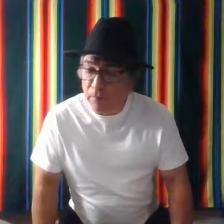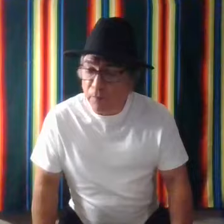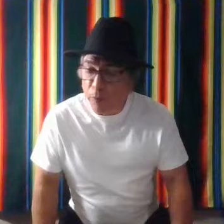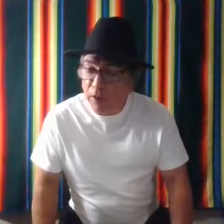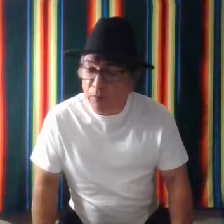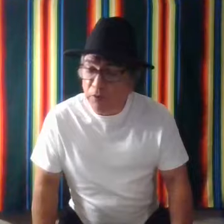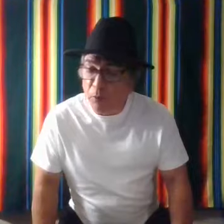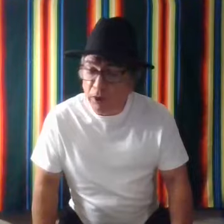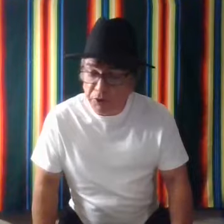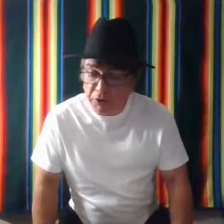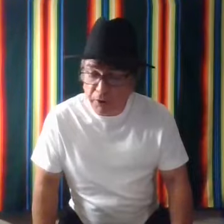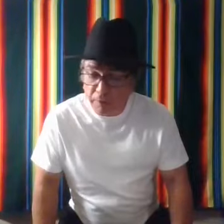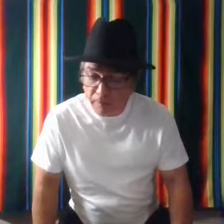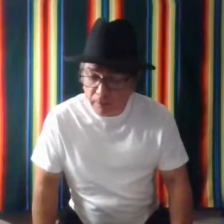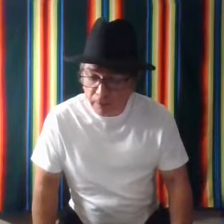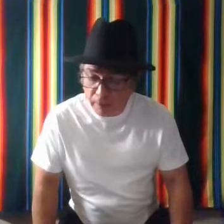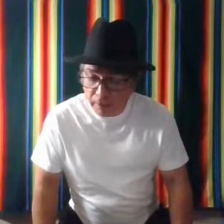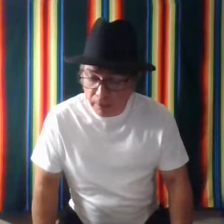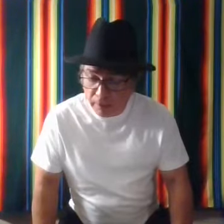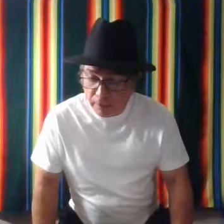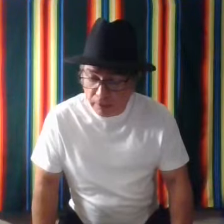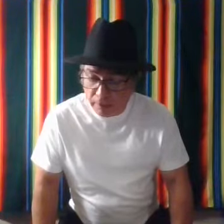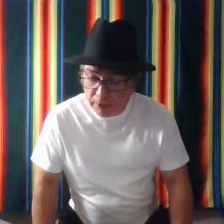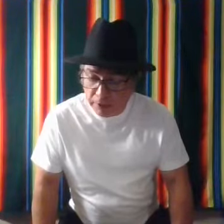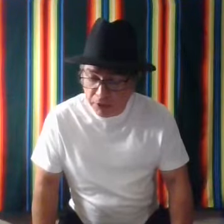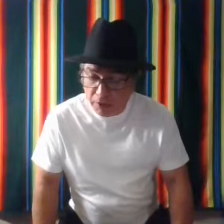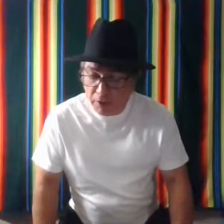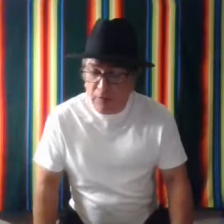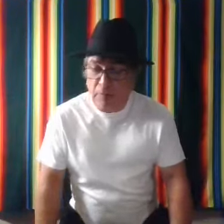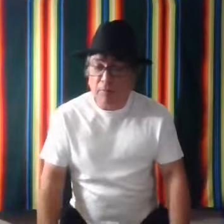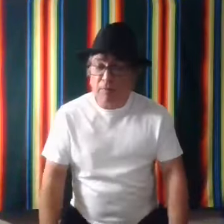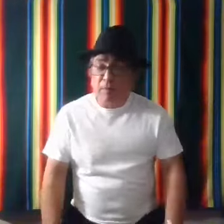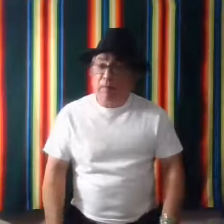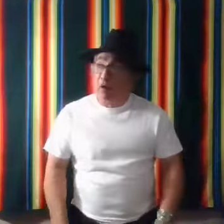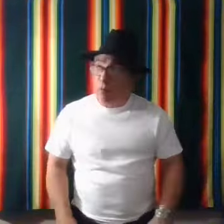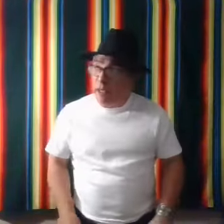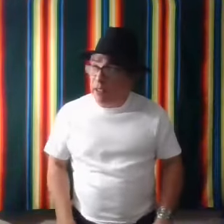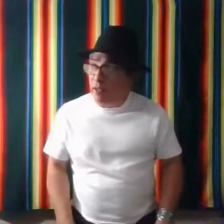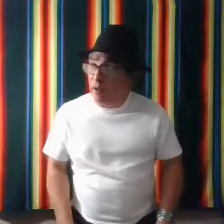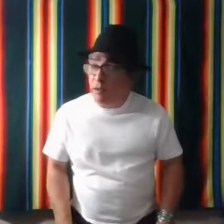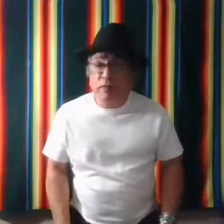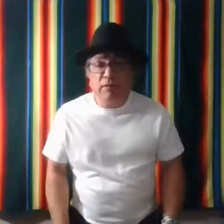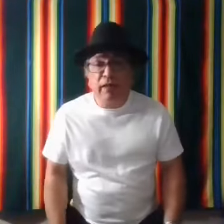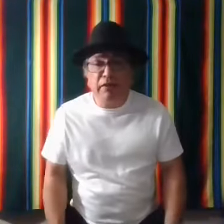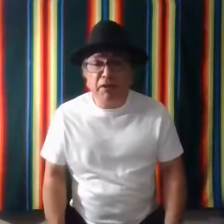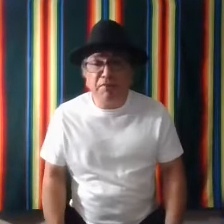open up for some questions here, I've got 10 till on my Indian clock, 8 till.